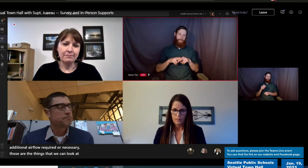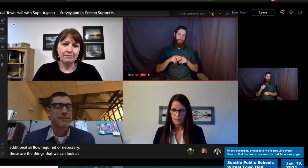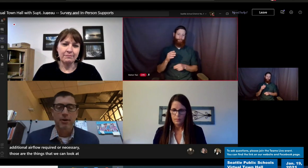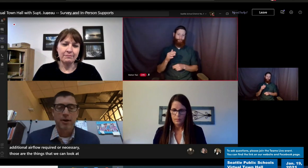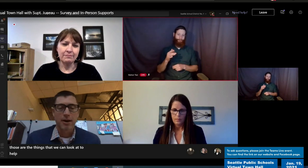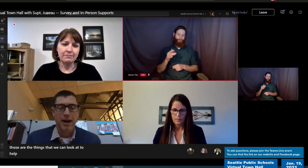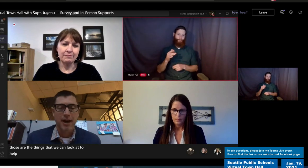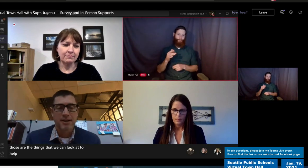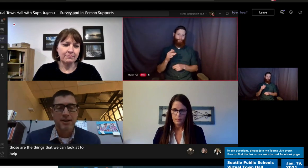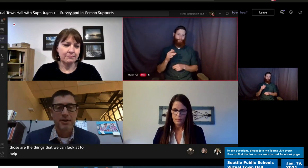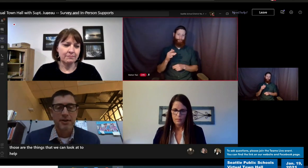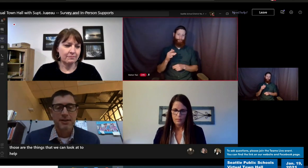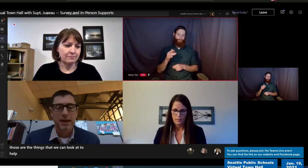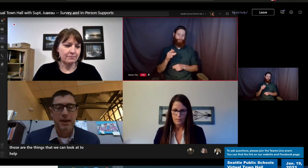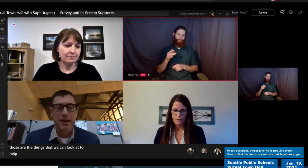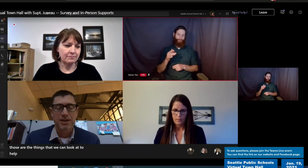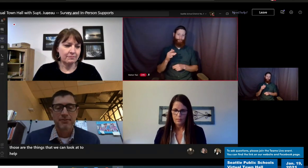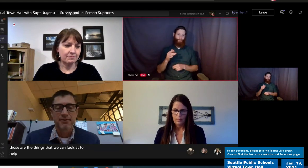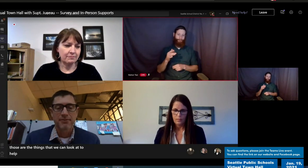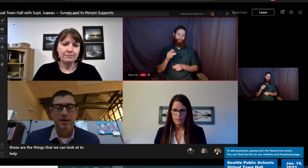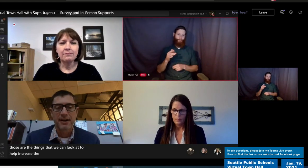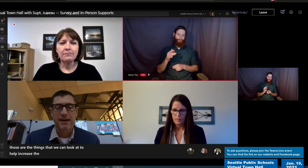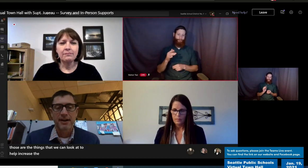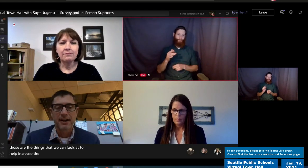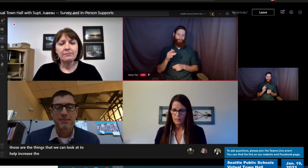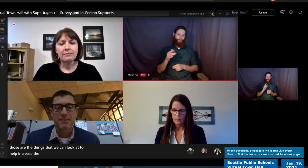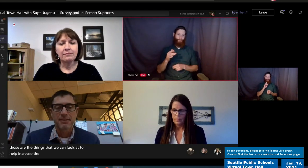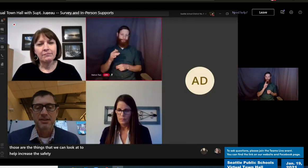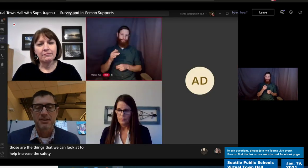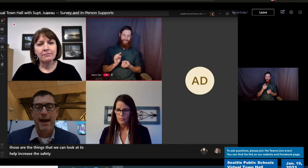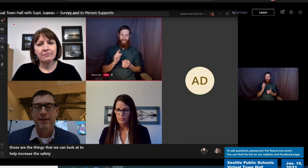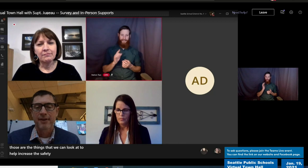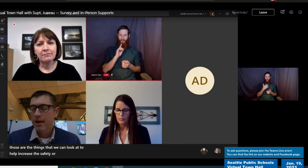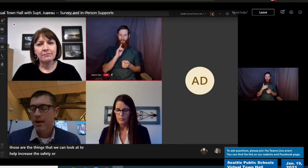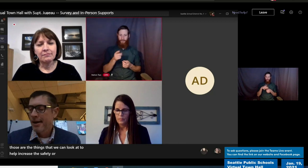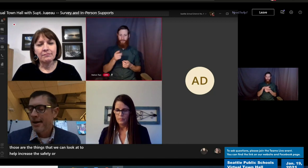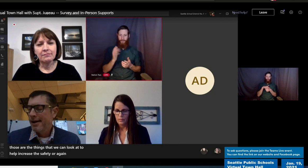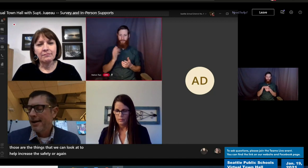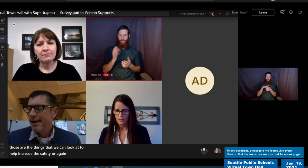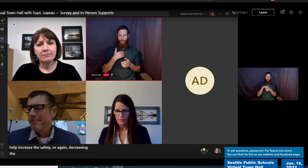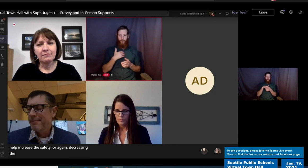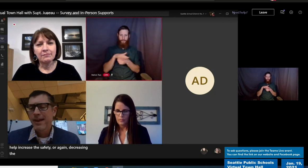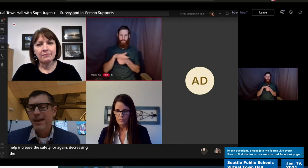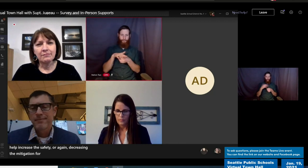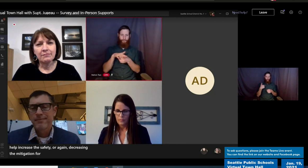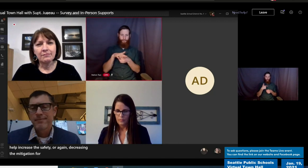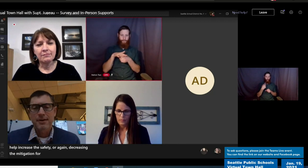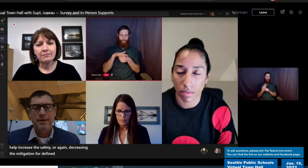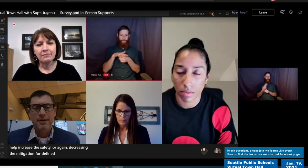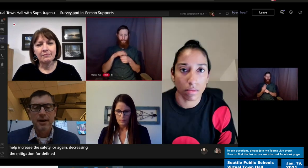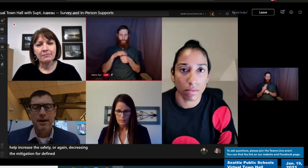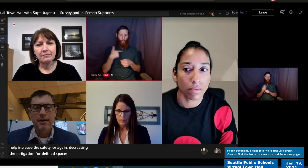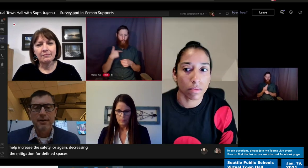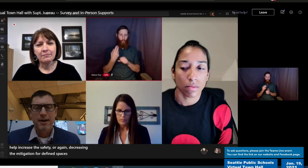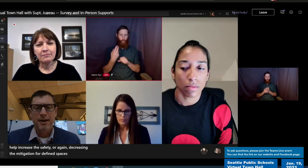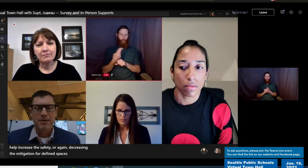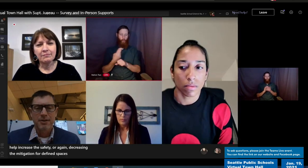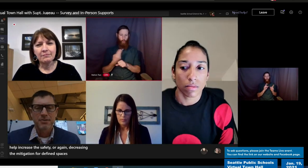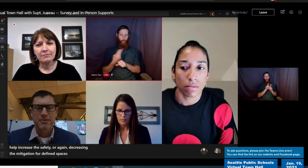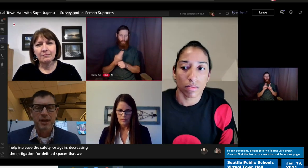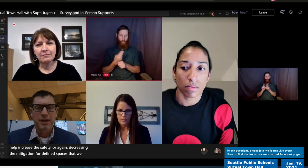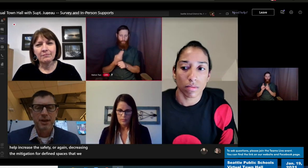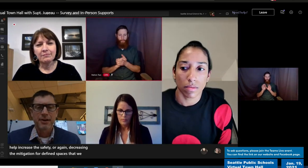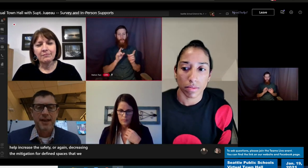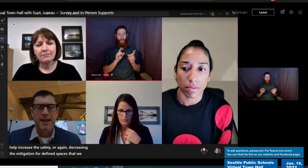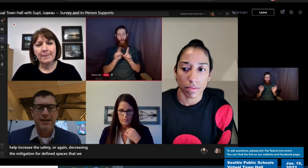or again, decrease the mitigation for defined spaces that we have. And then also just really critical